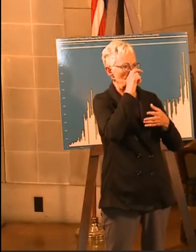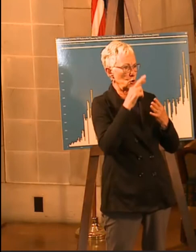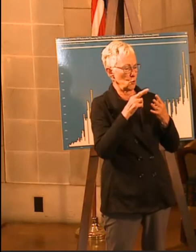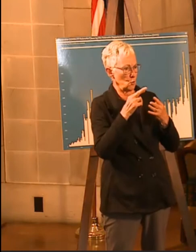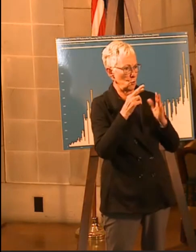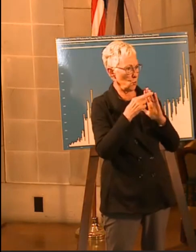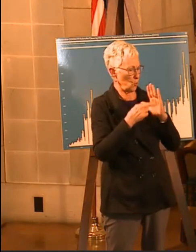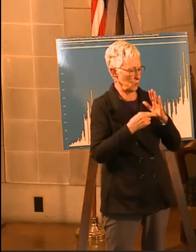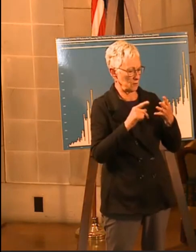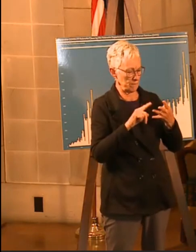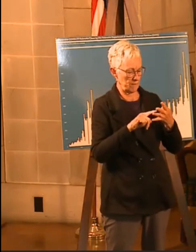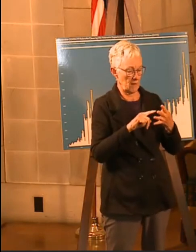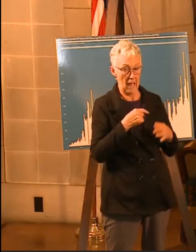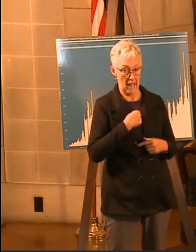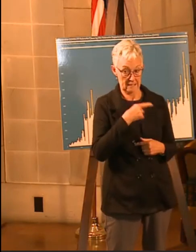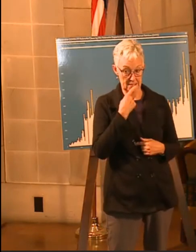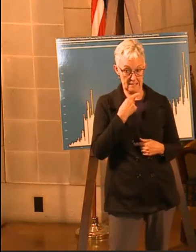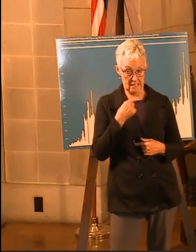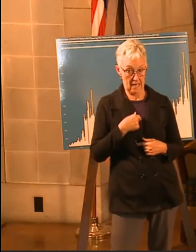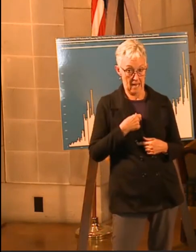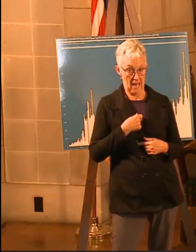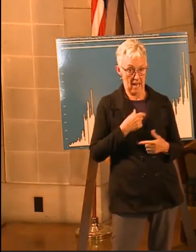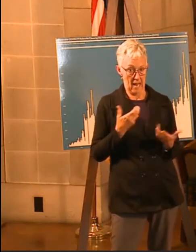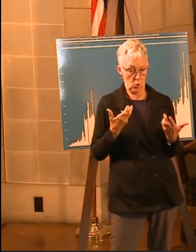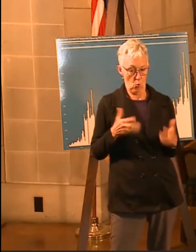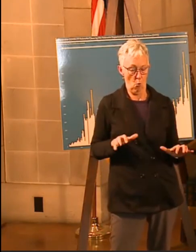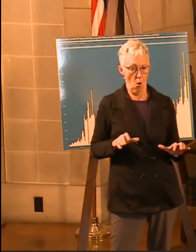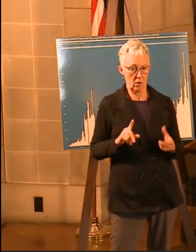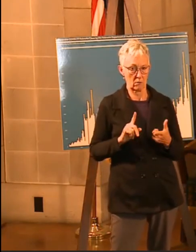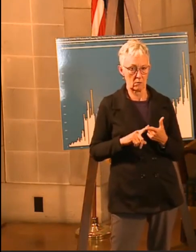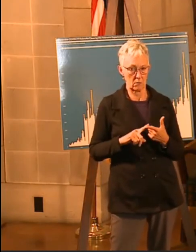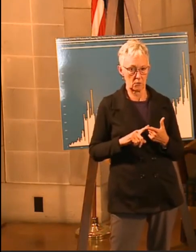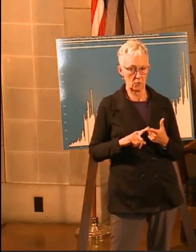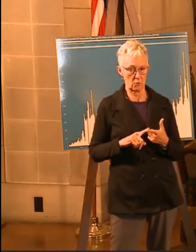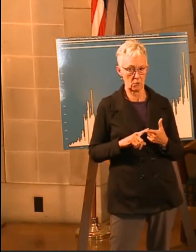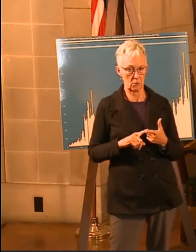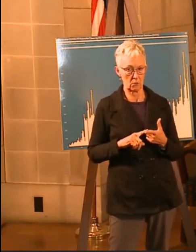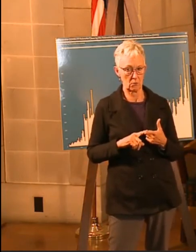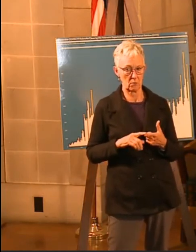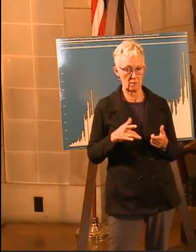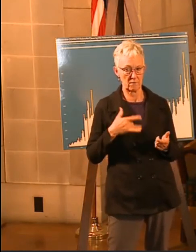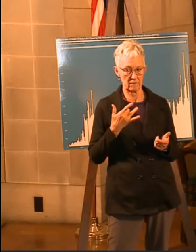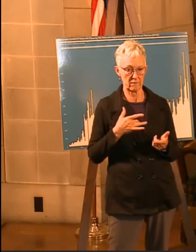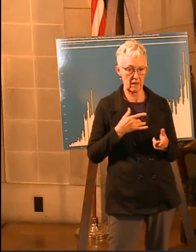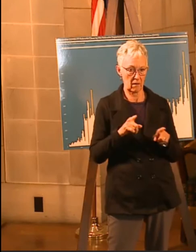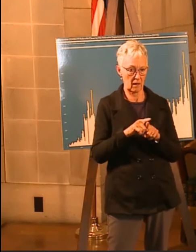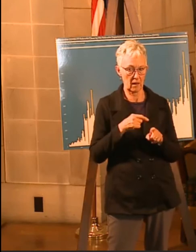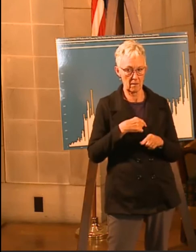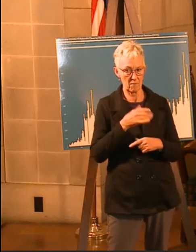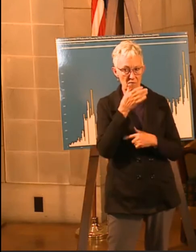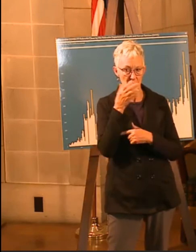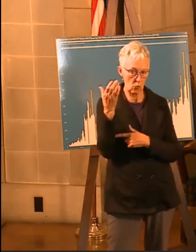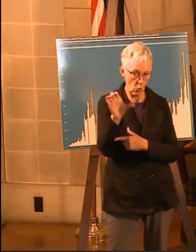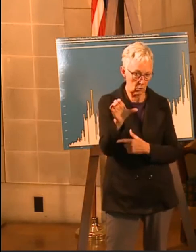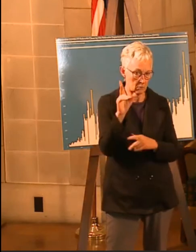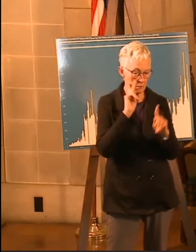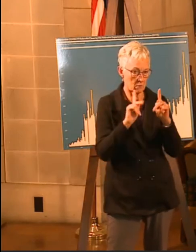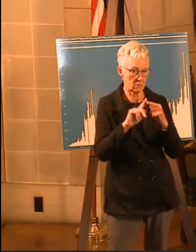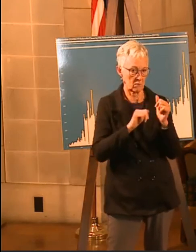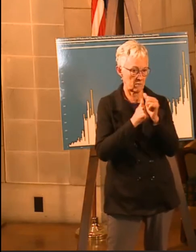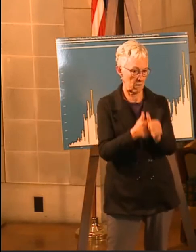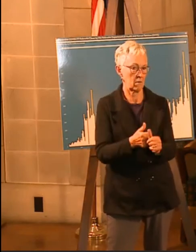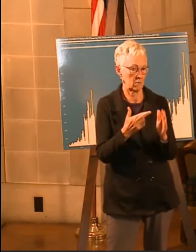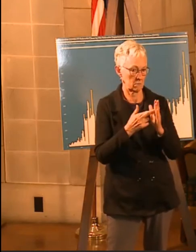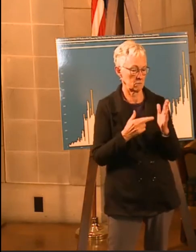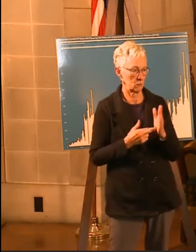painful to limit people's personal liberty, that was true back in March as well. And we're making this based upon what we've said always is looking at